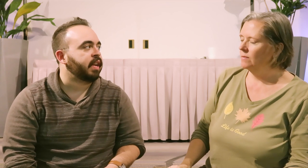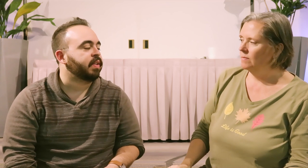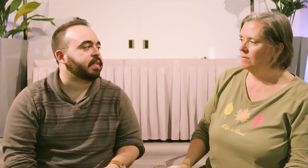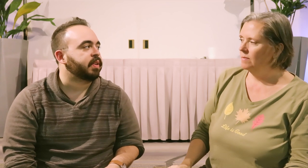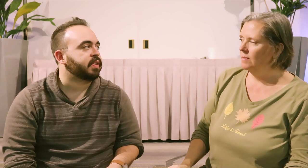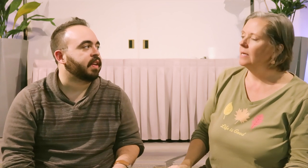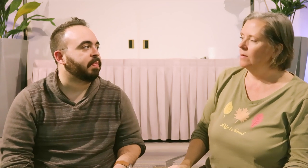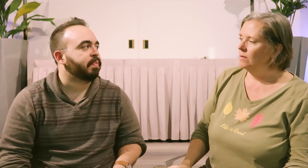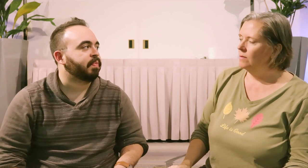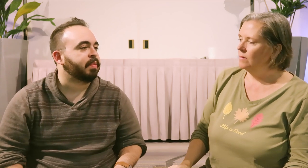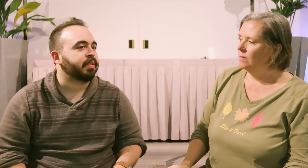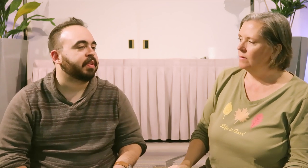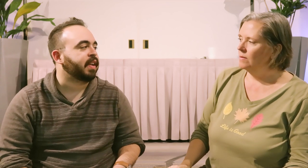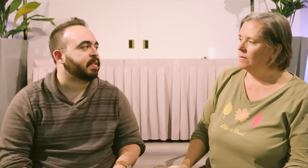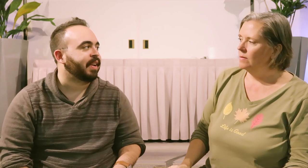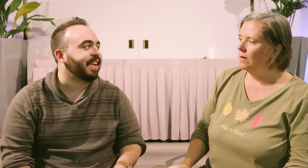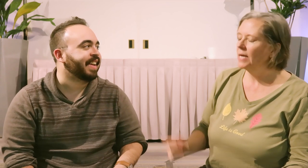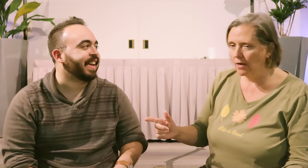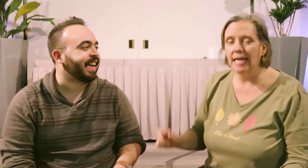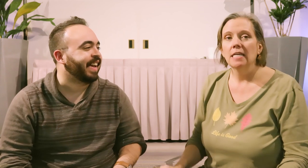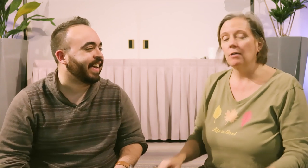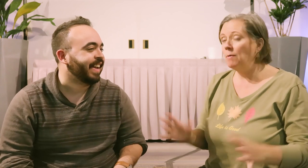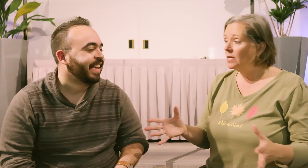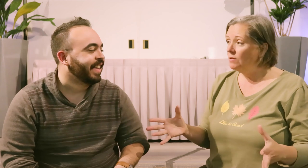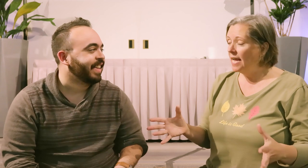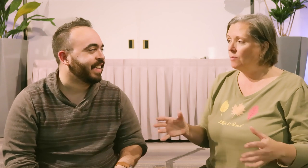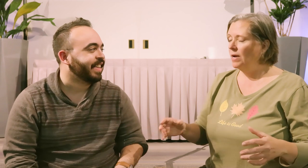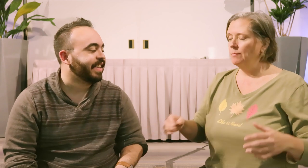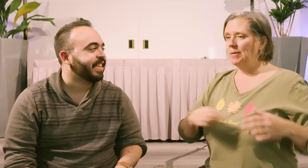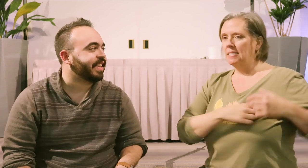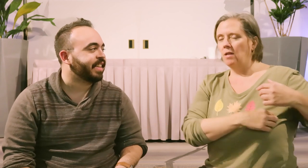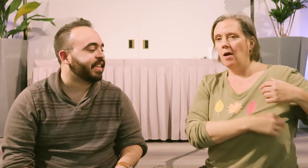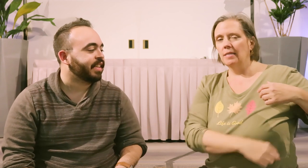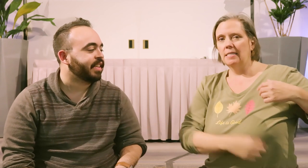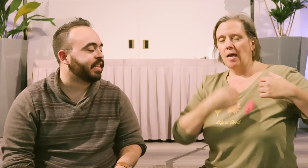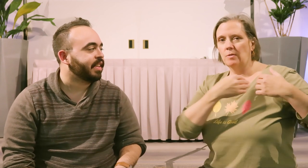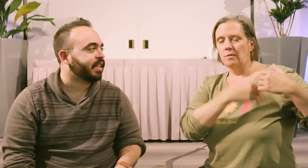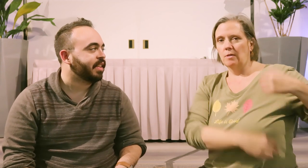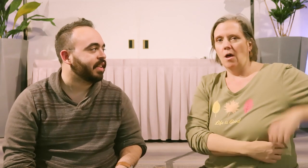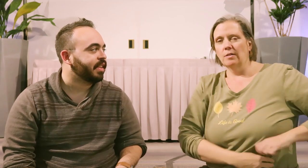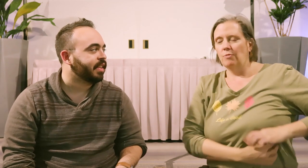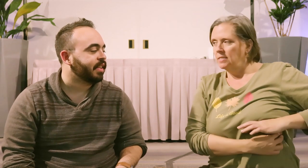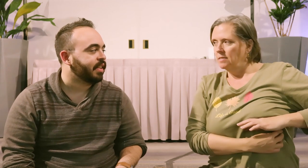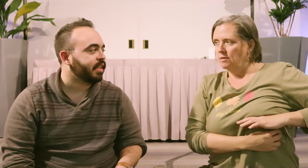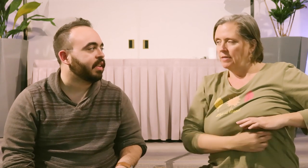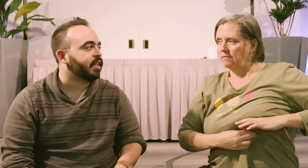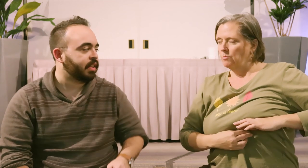angry as much as I probably would like to be. Okay. Okay. So I want to include the anger point. It's a long it's um along the breast the crease of the